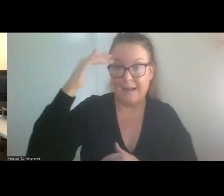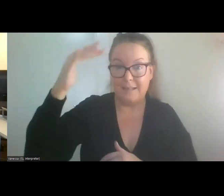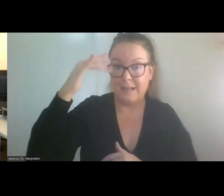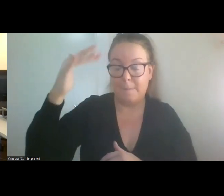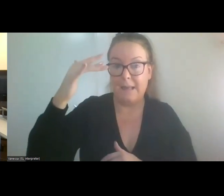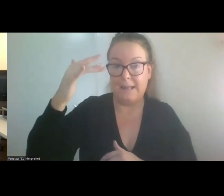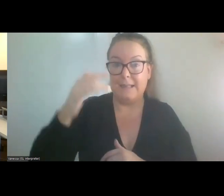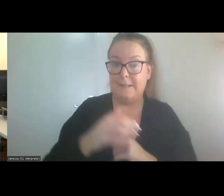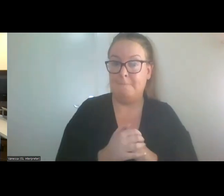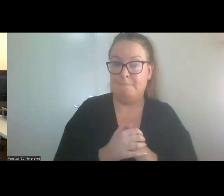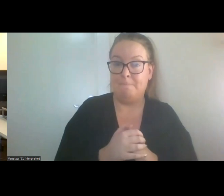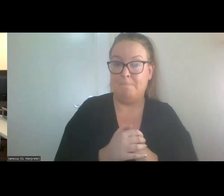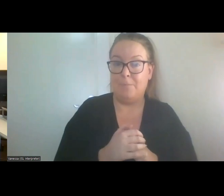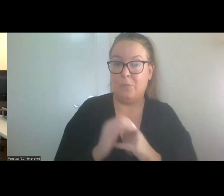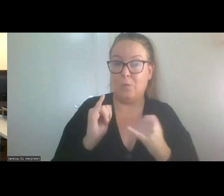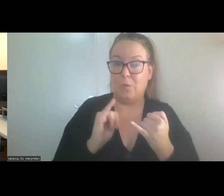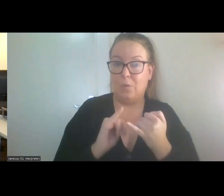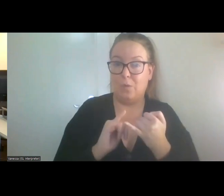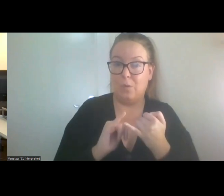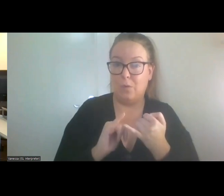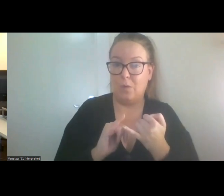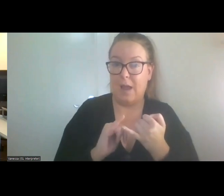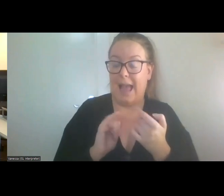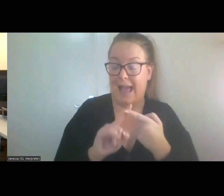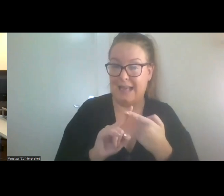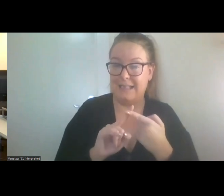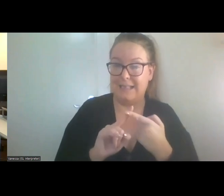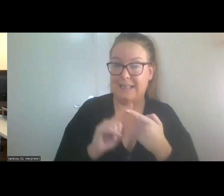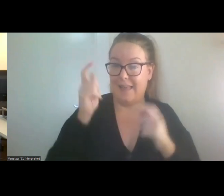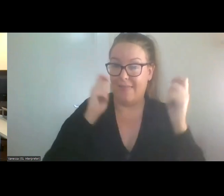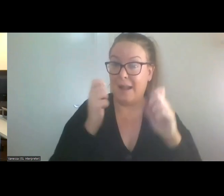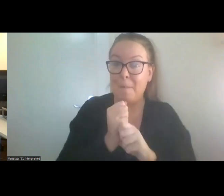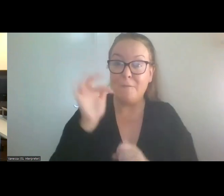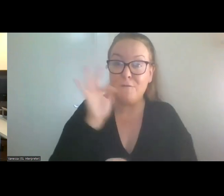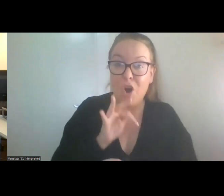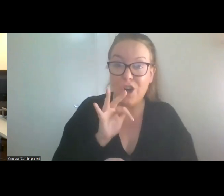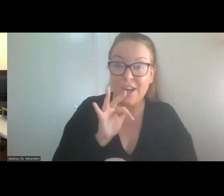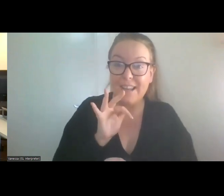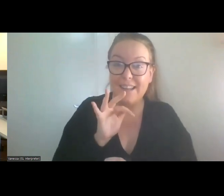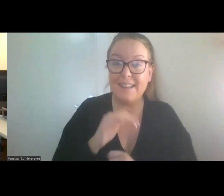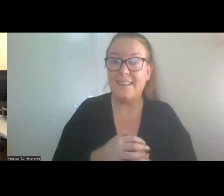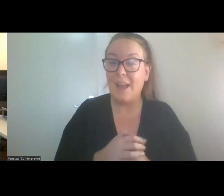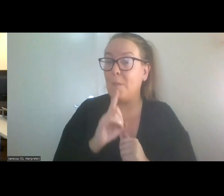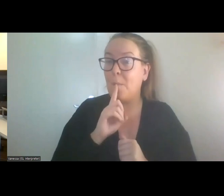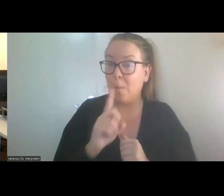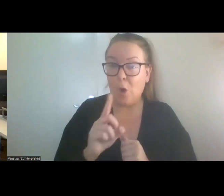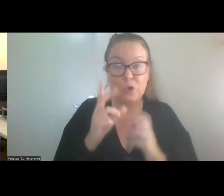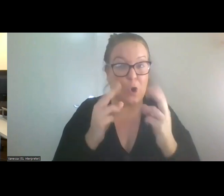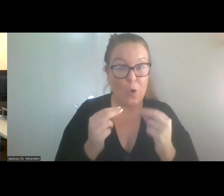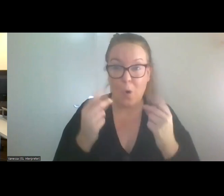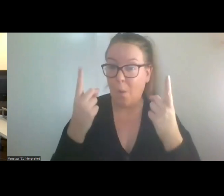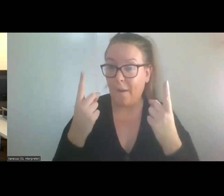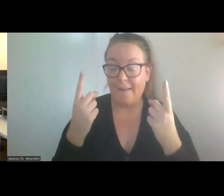me. And think of the fun. But no one asked.